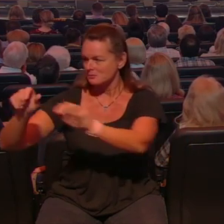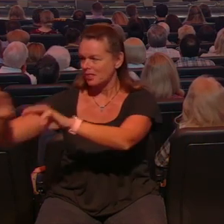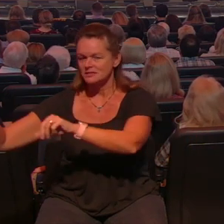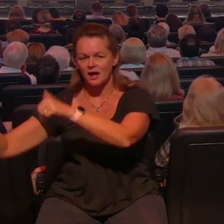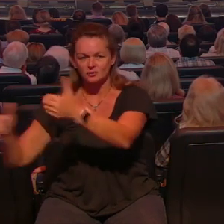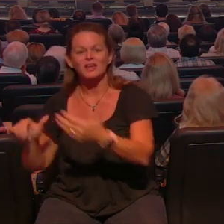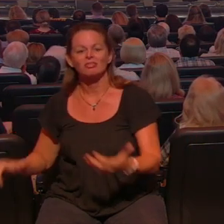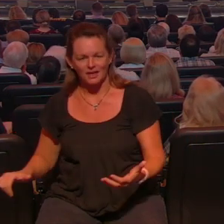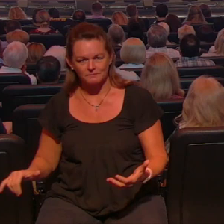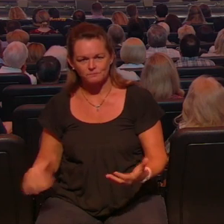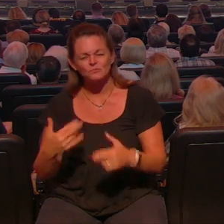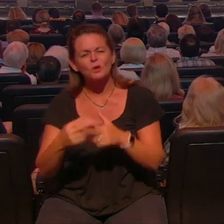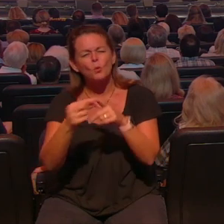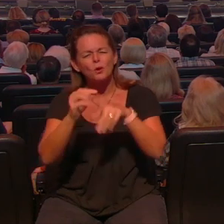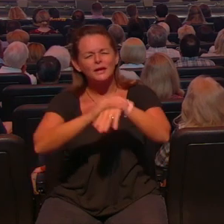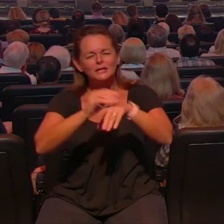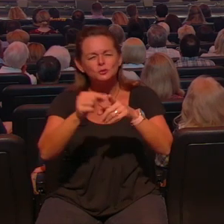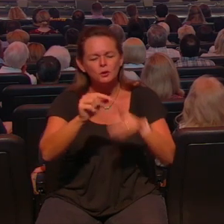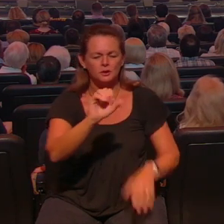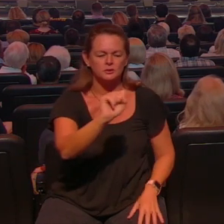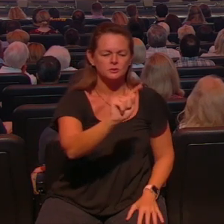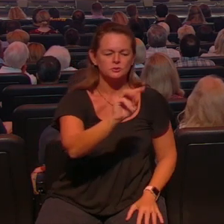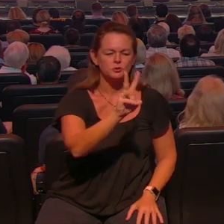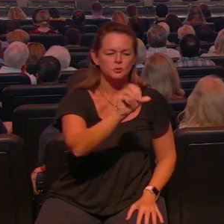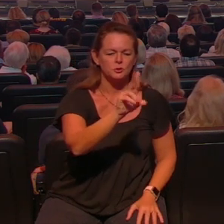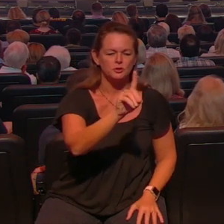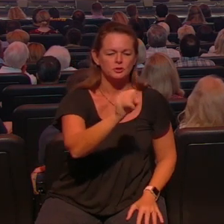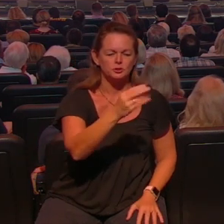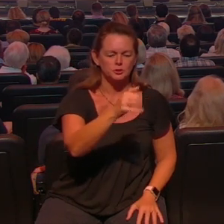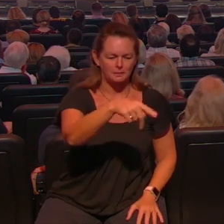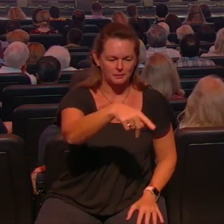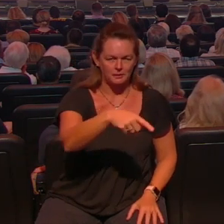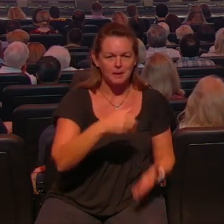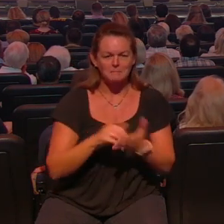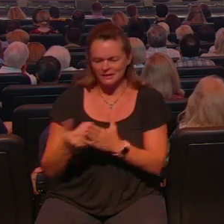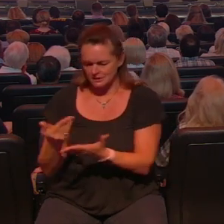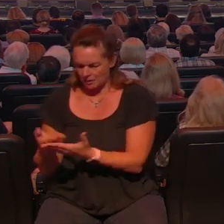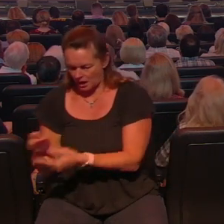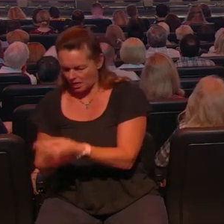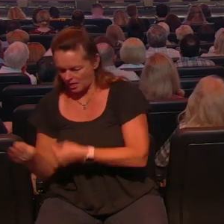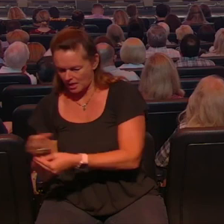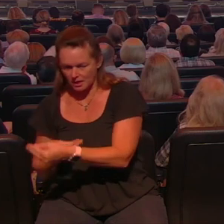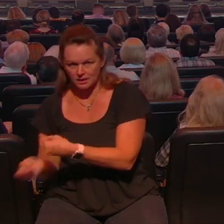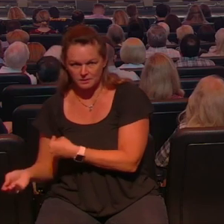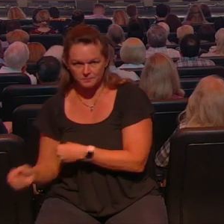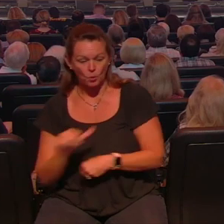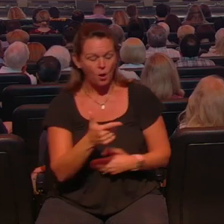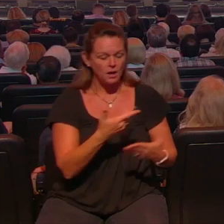so one's about generosity one's about stewardship so let me give you I've got three points if you're writing you can write these down if you're not taking notes you